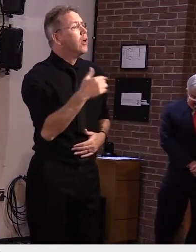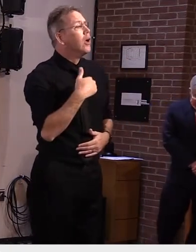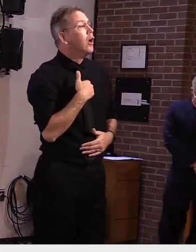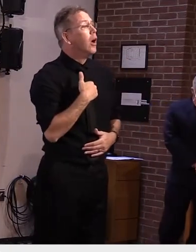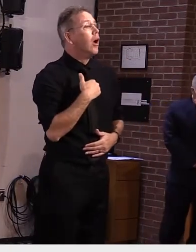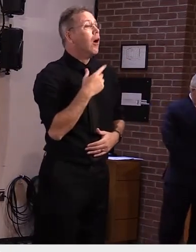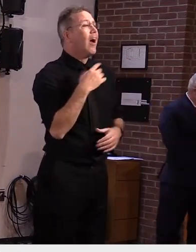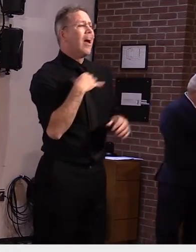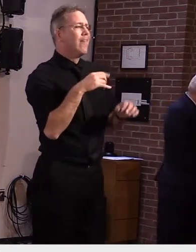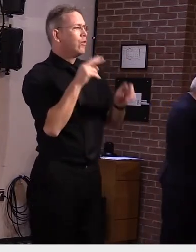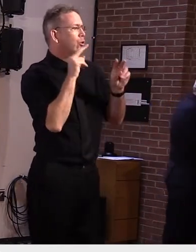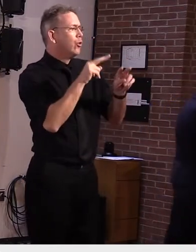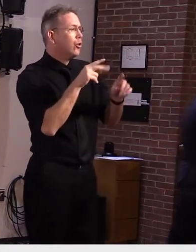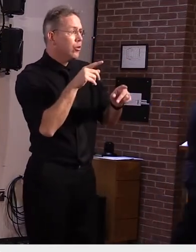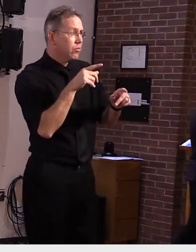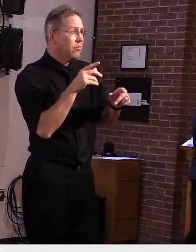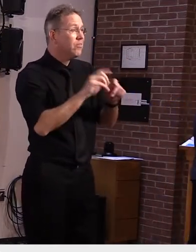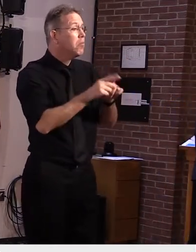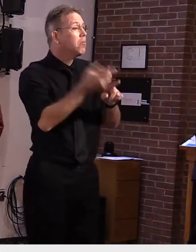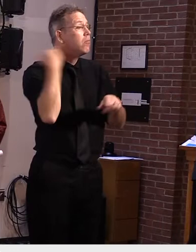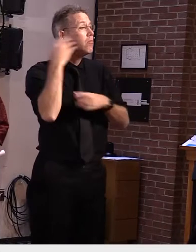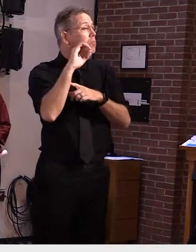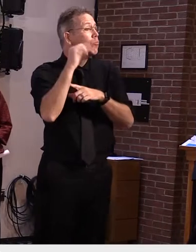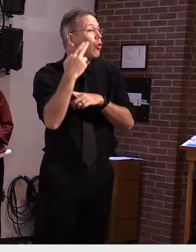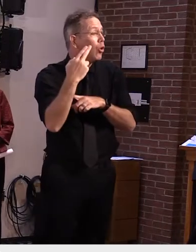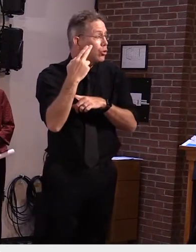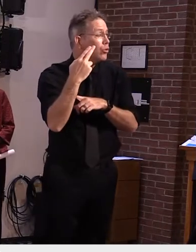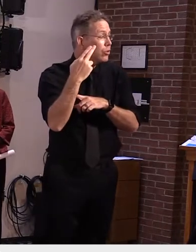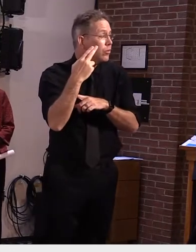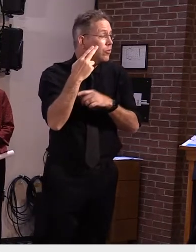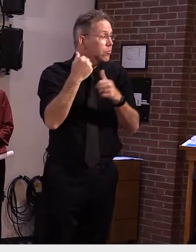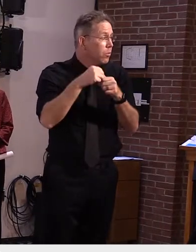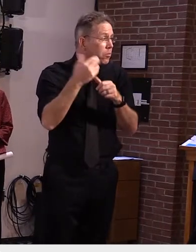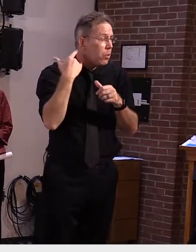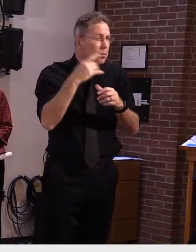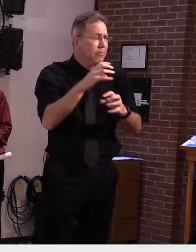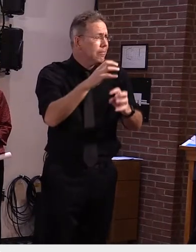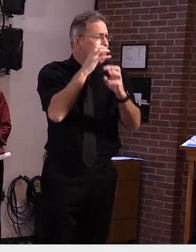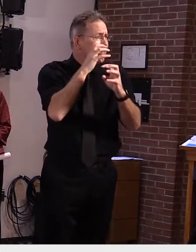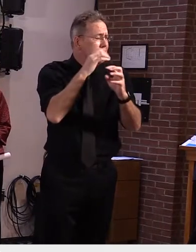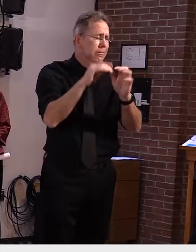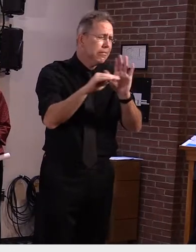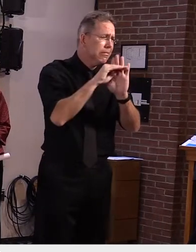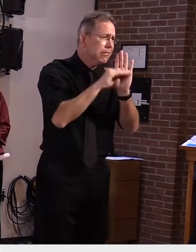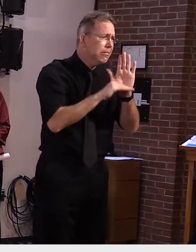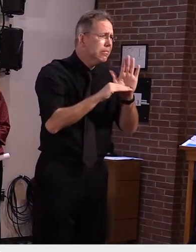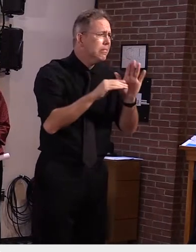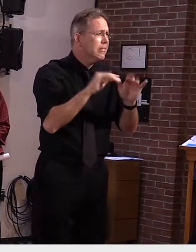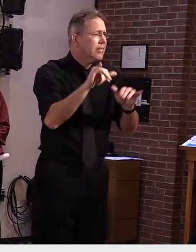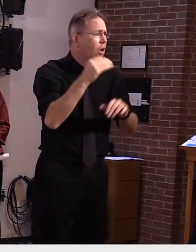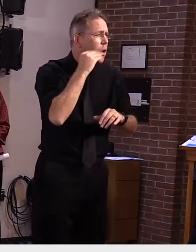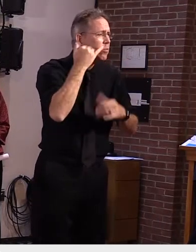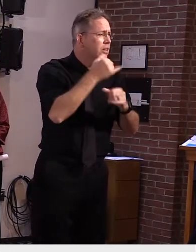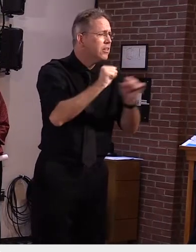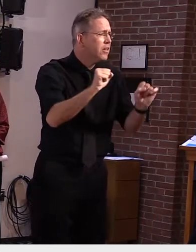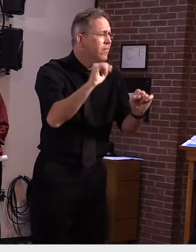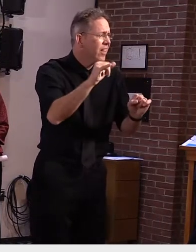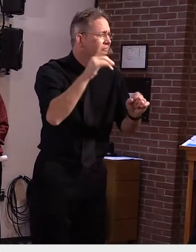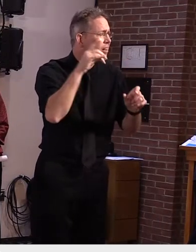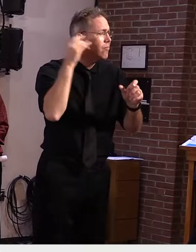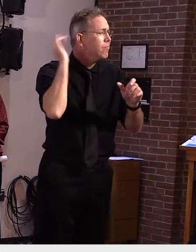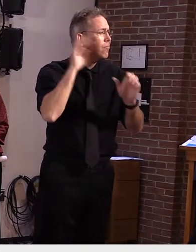keep six feet apart if we wear masks whenever we're in contact with others we'll be okay we'll get through this